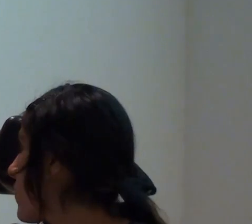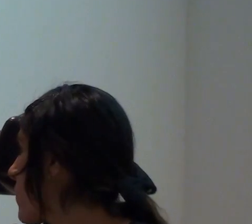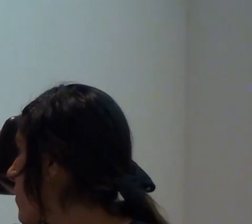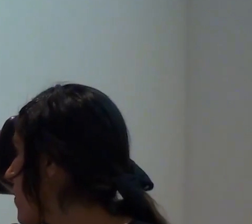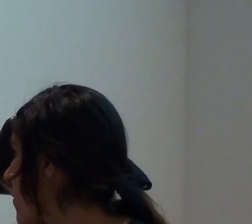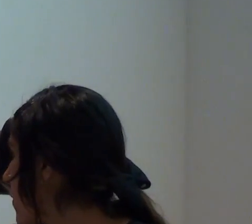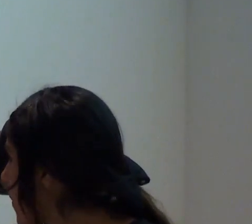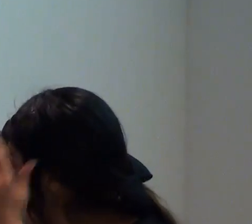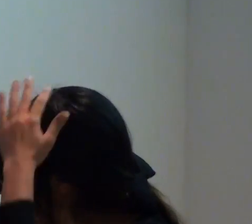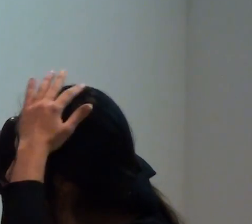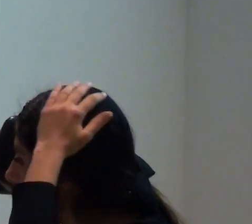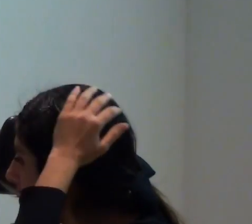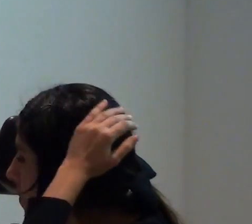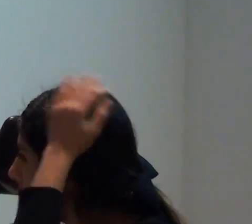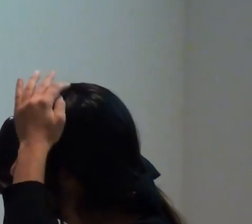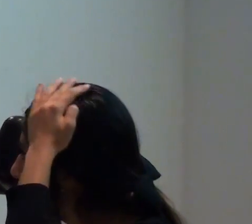using